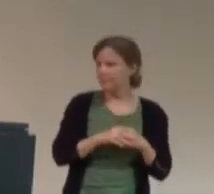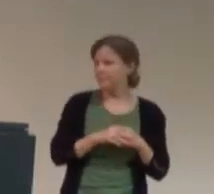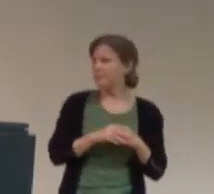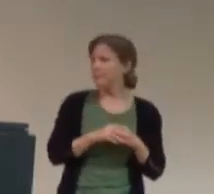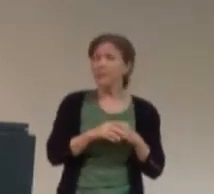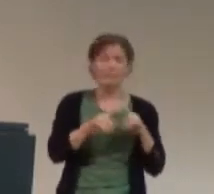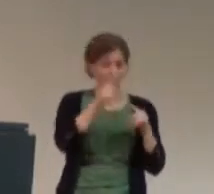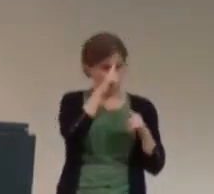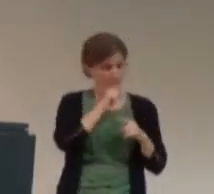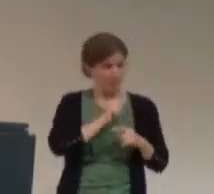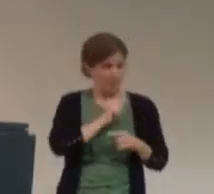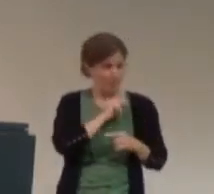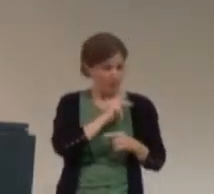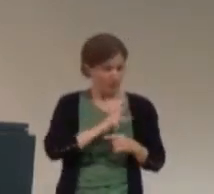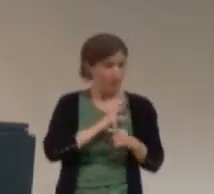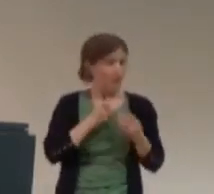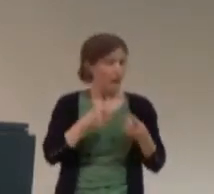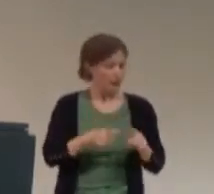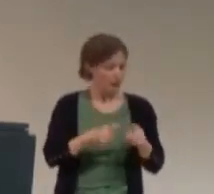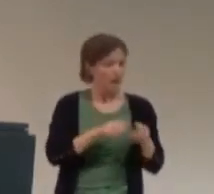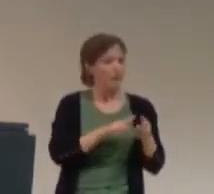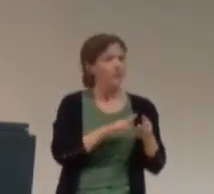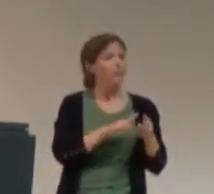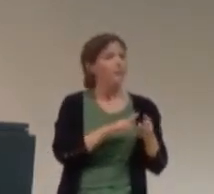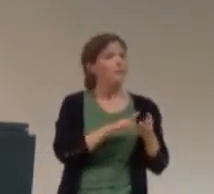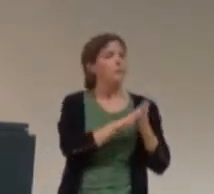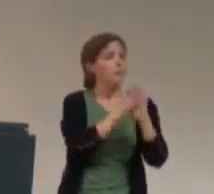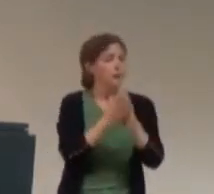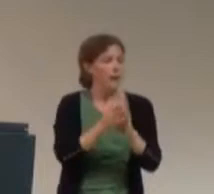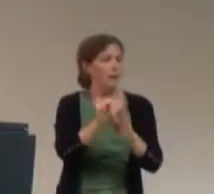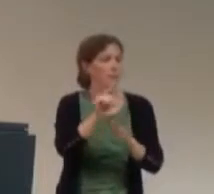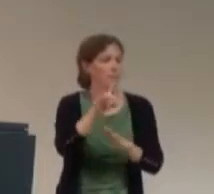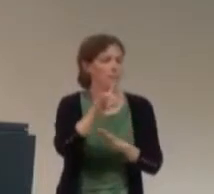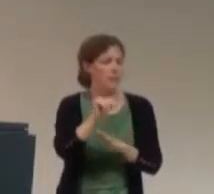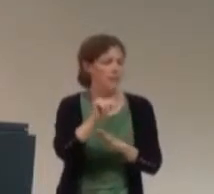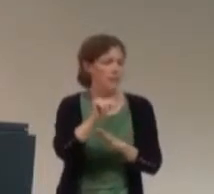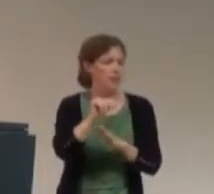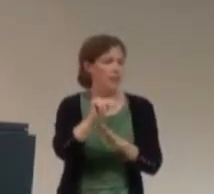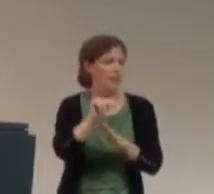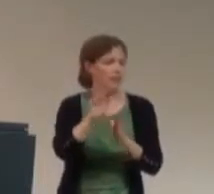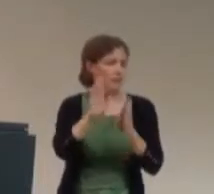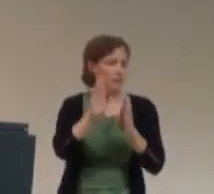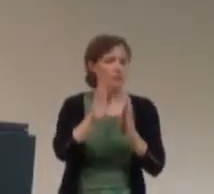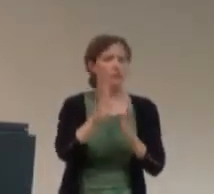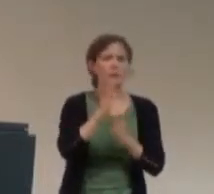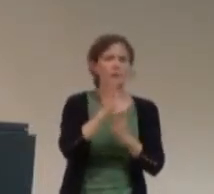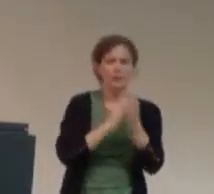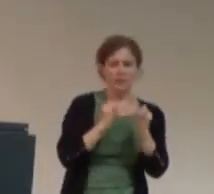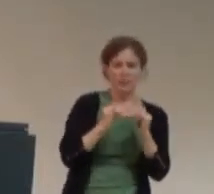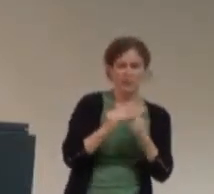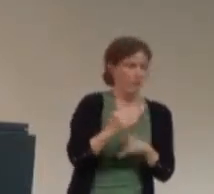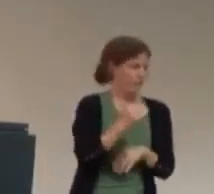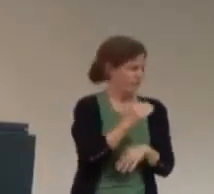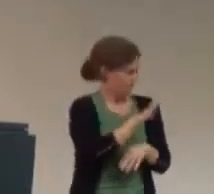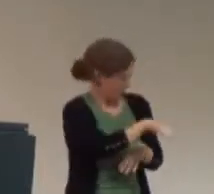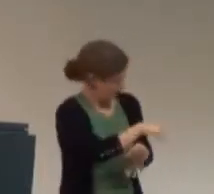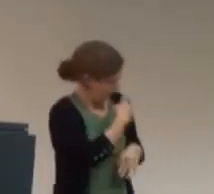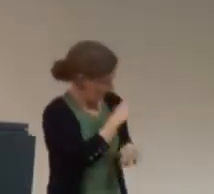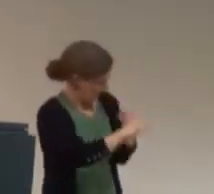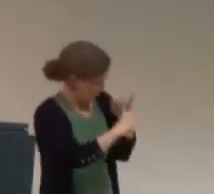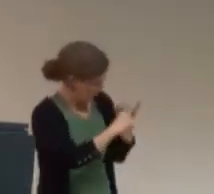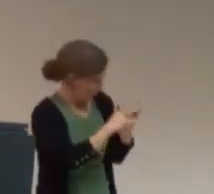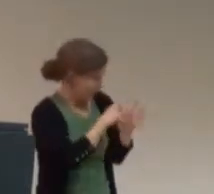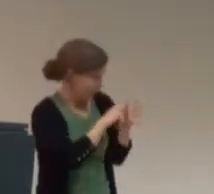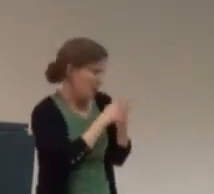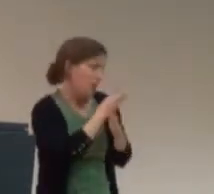this led to for me was mainstream media attention. I got several interview requests from that. And, um, over the